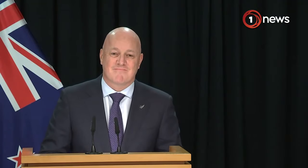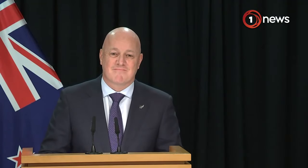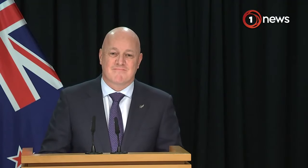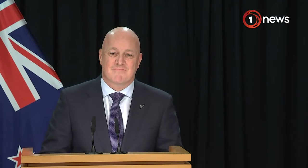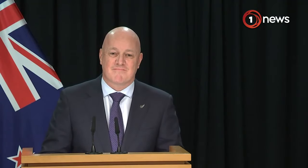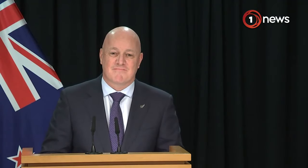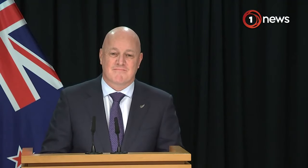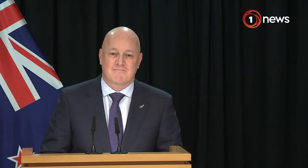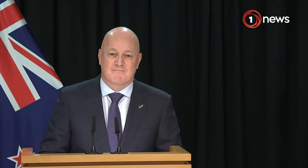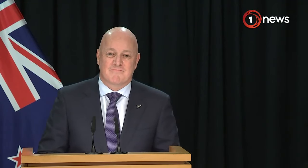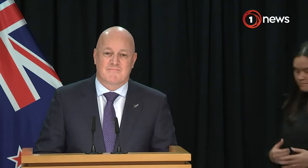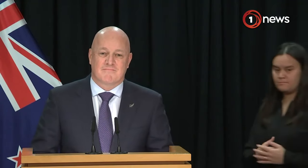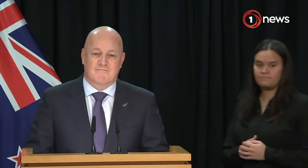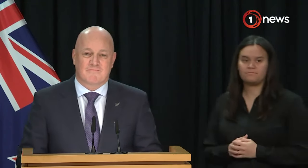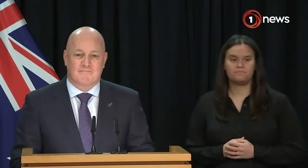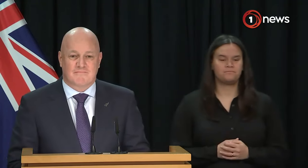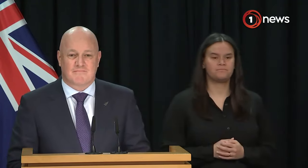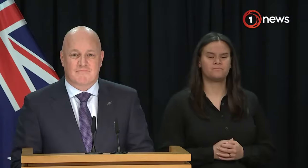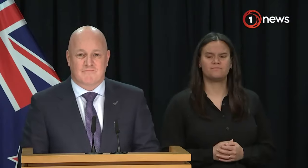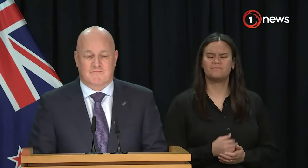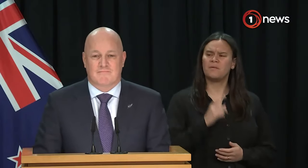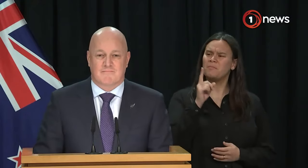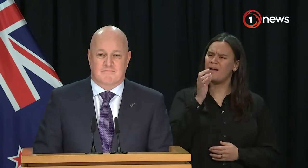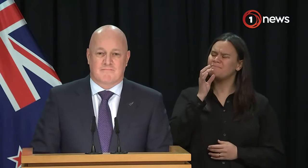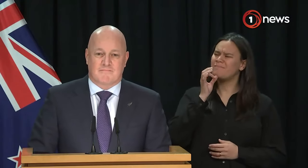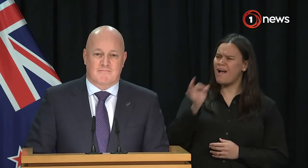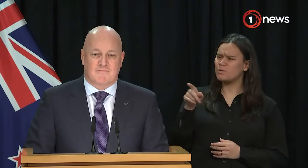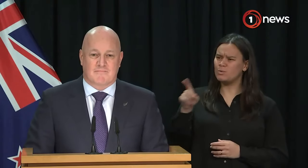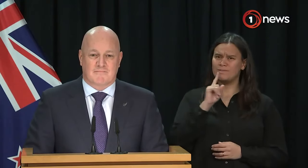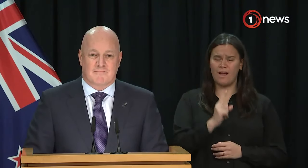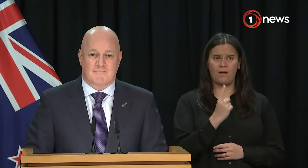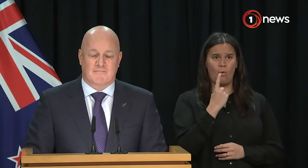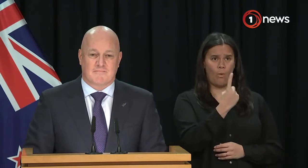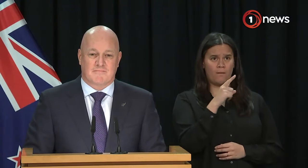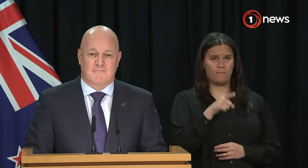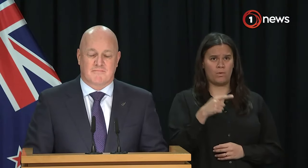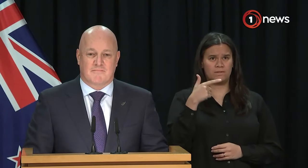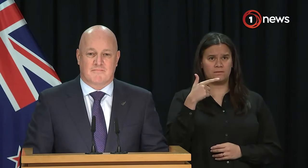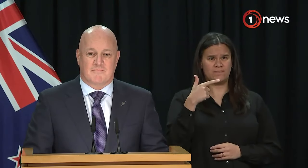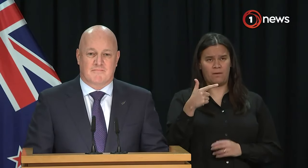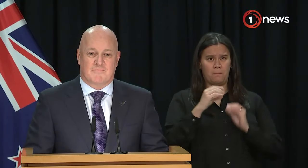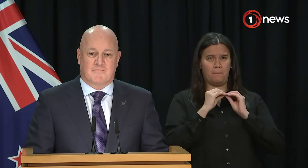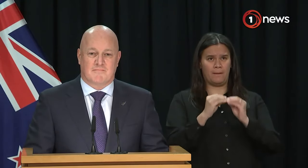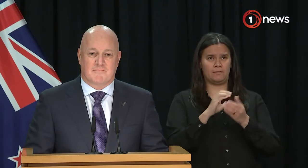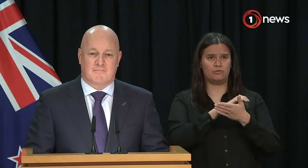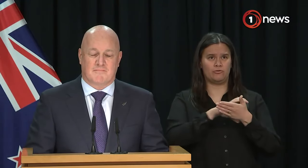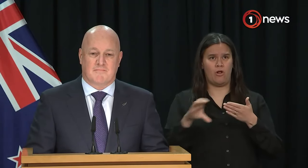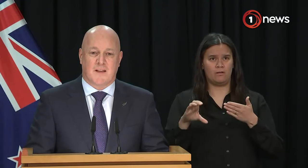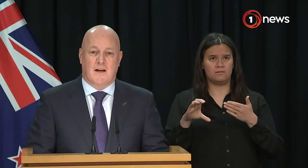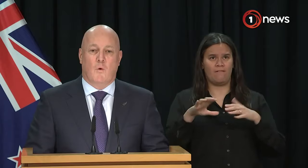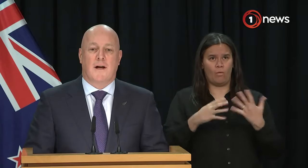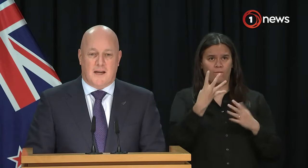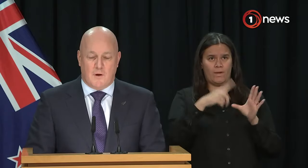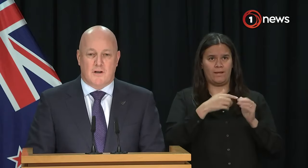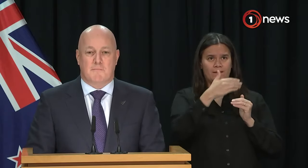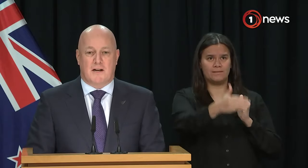You've got $1.7 billion over four years. Technically speaking, after that fourth year, you've created your own fiscal cliff.